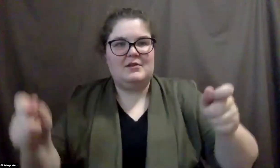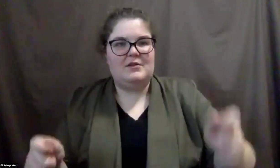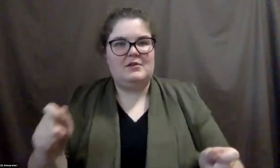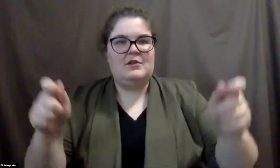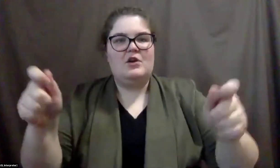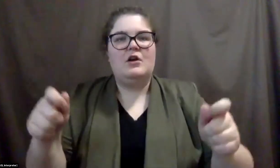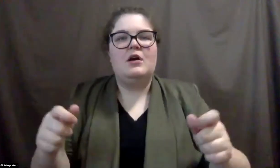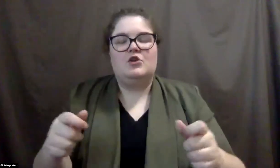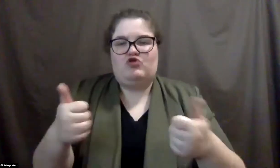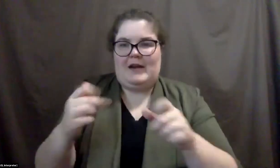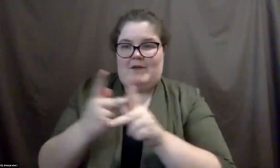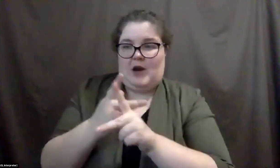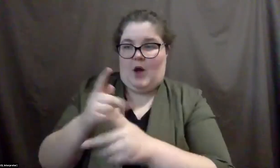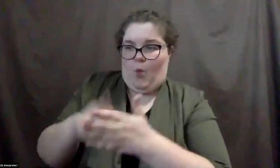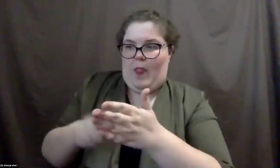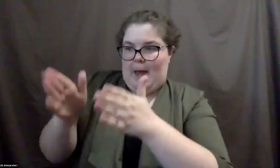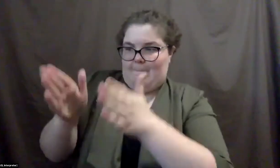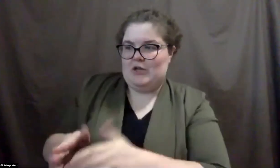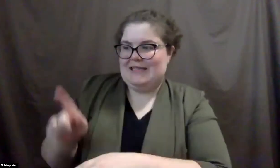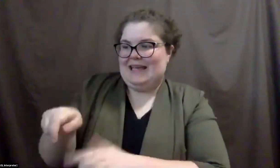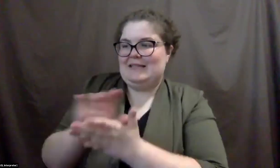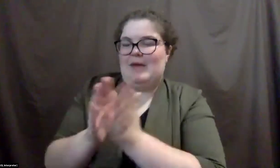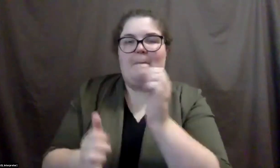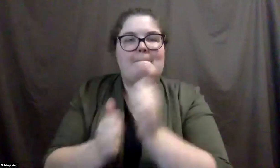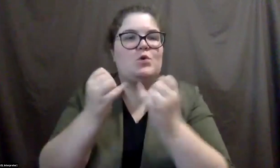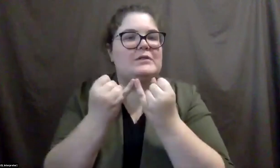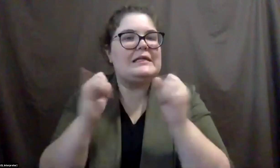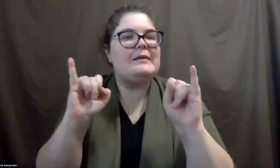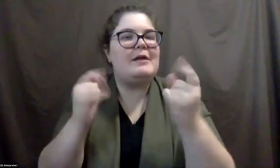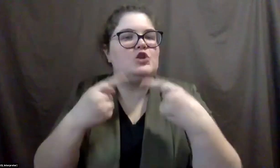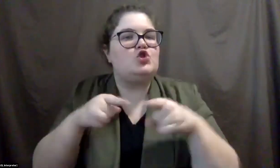working with needs in order to become their most independent, um,